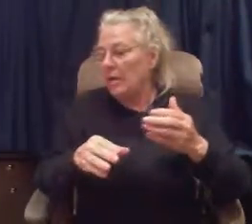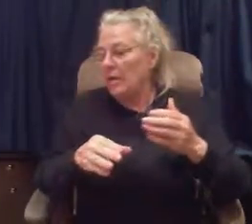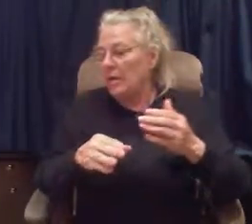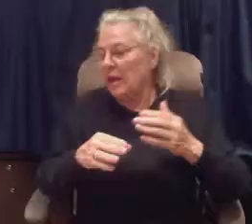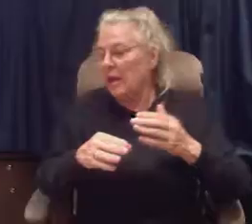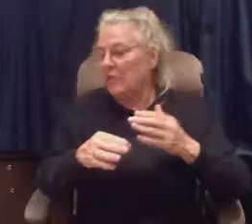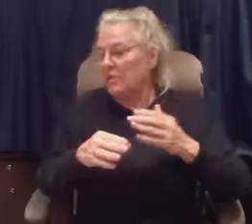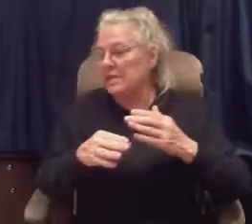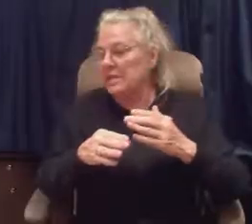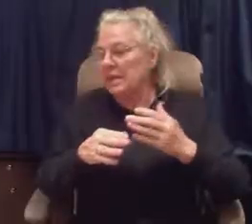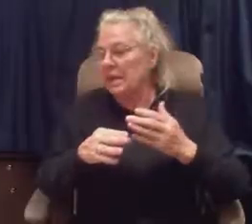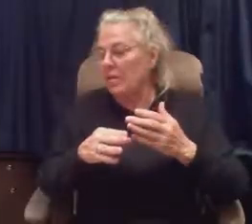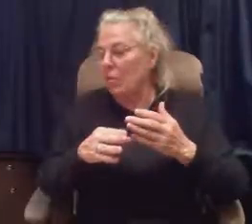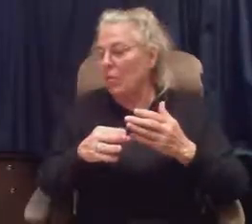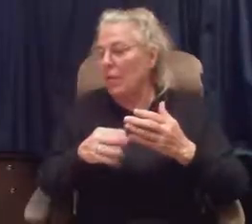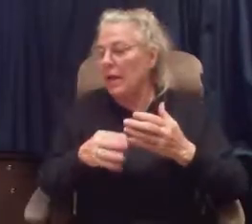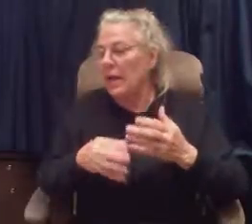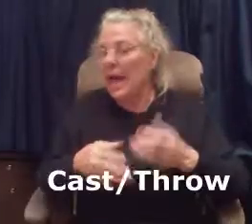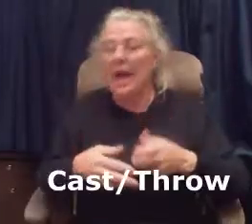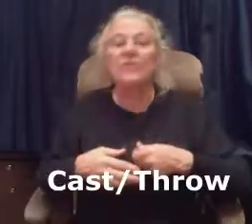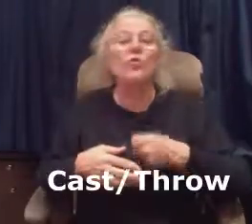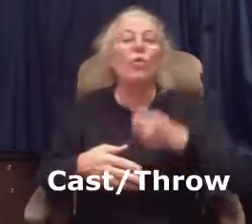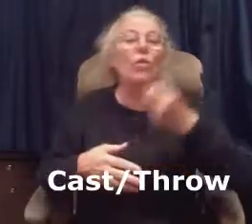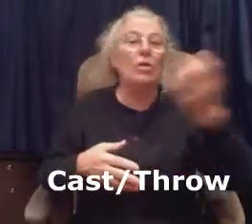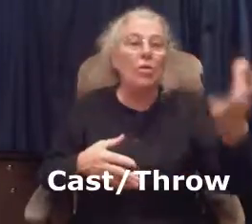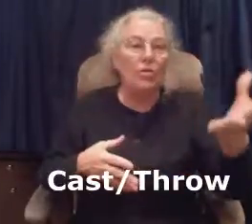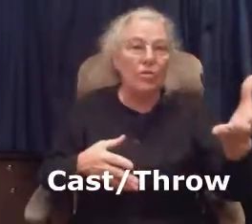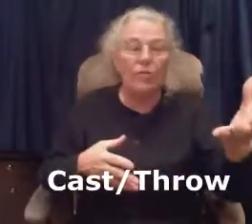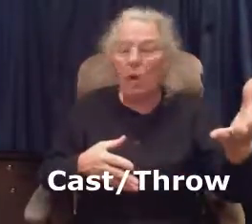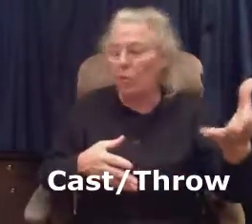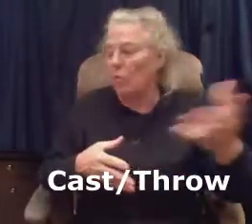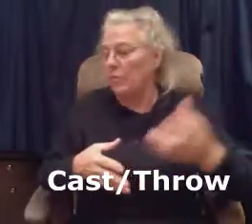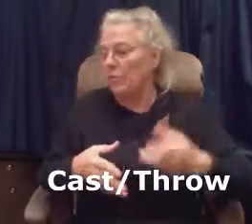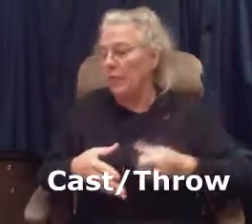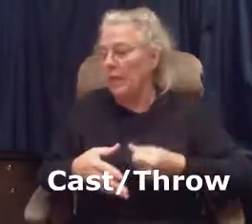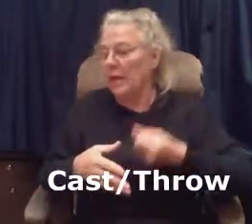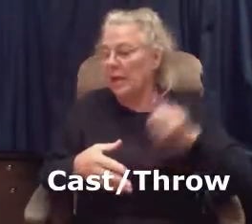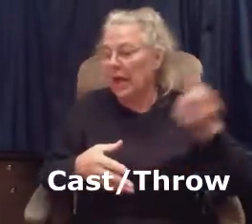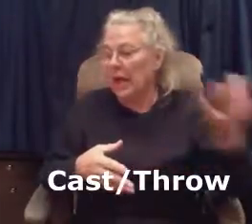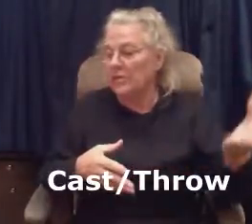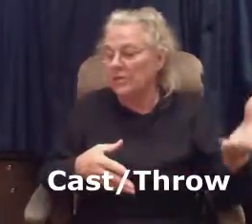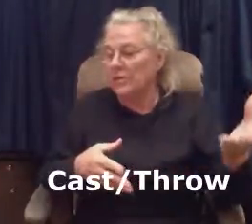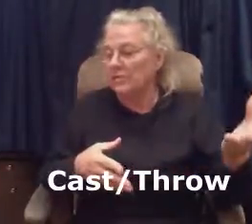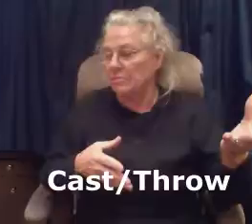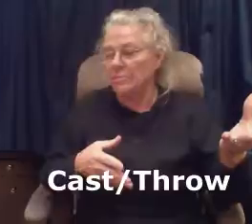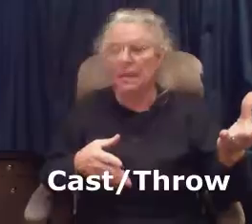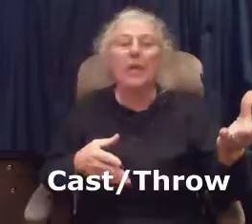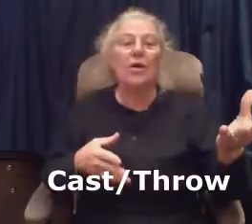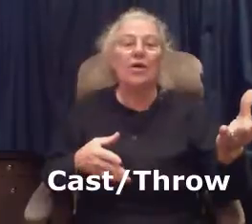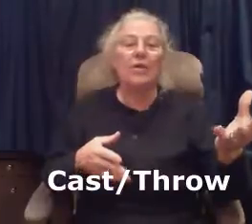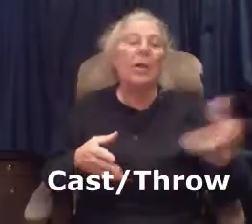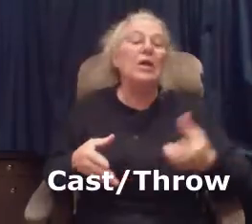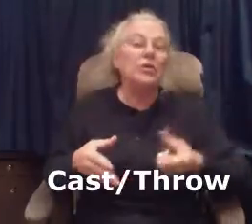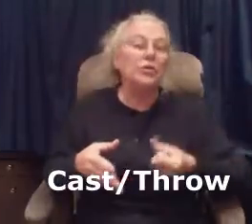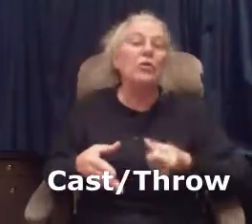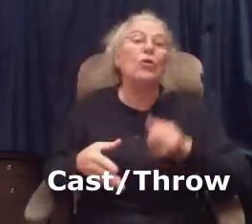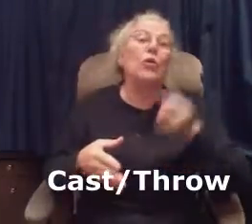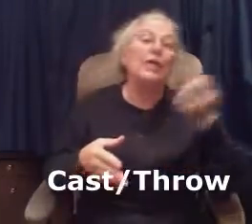ever see oh cast or throw cast my care on thee so you're going to be